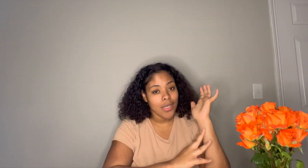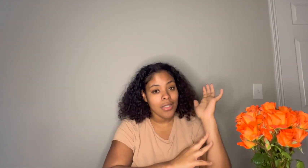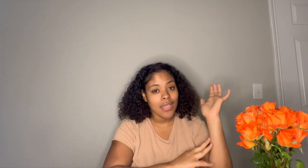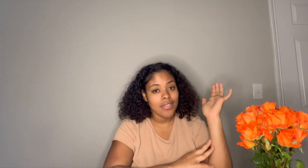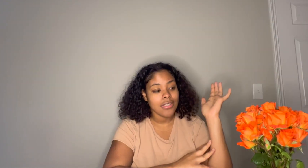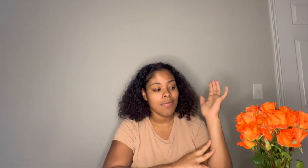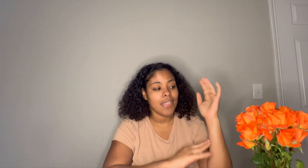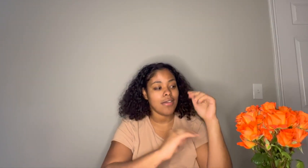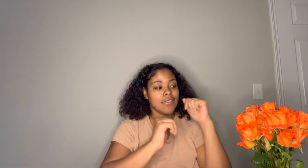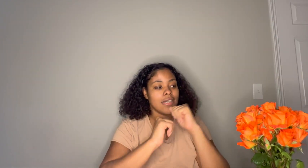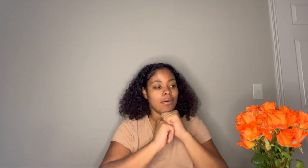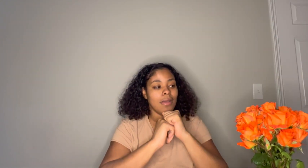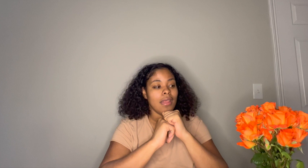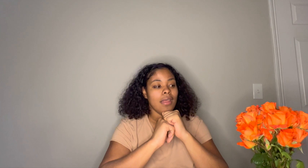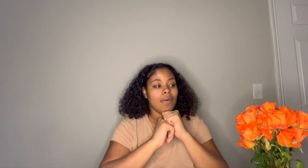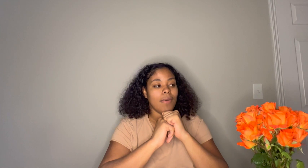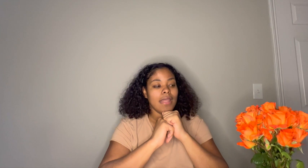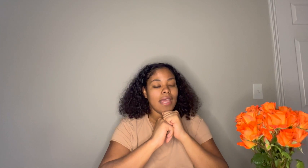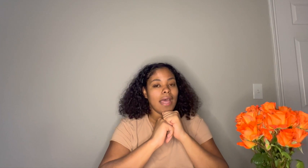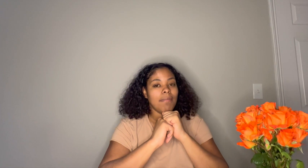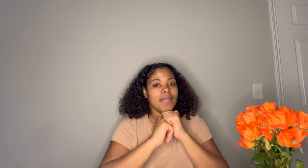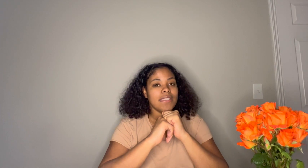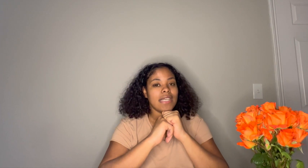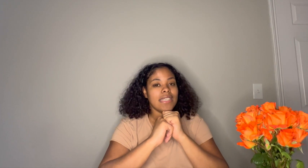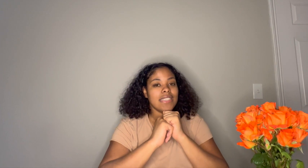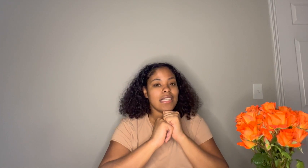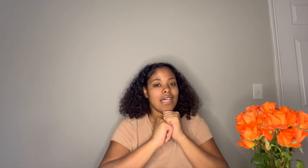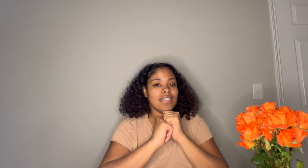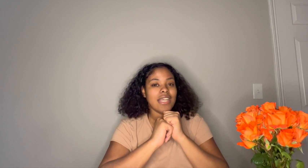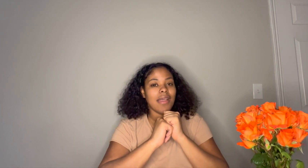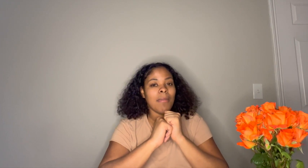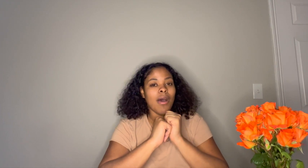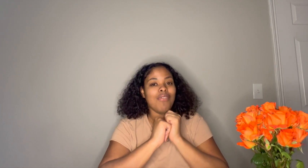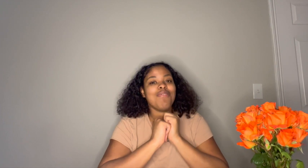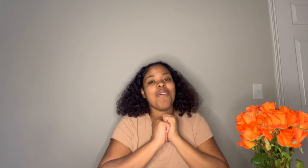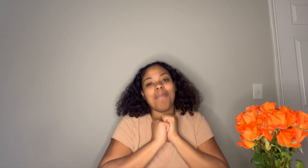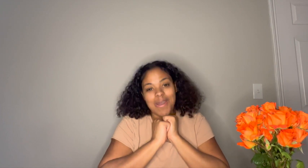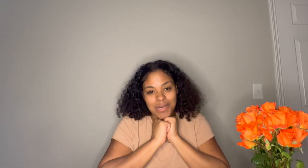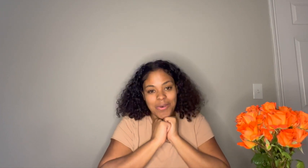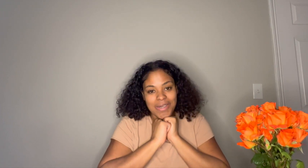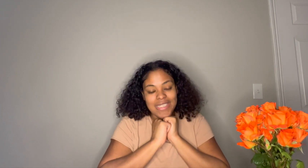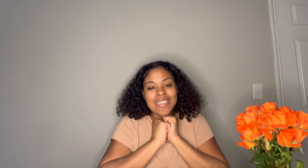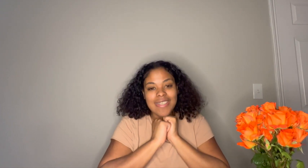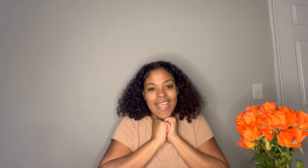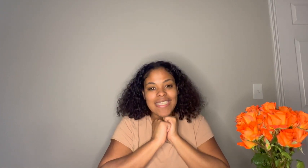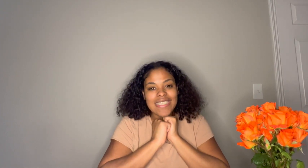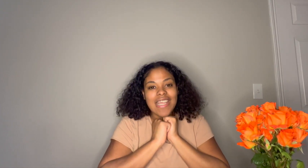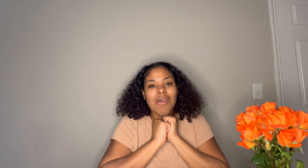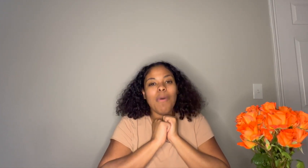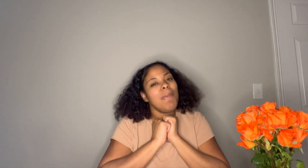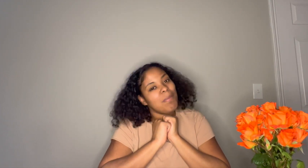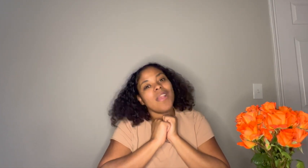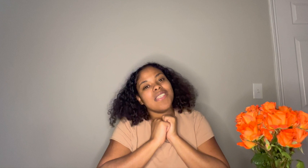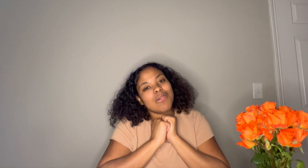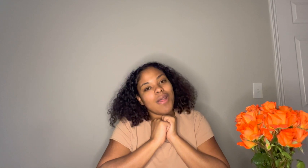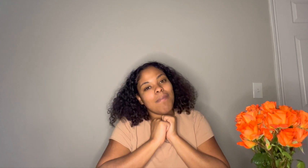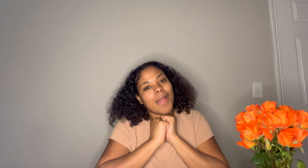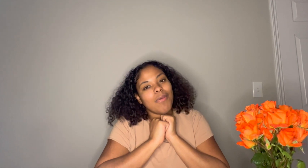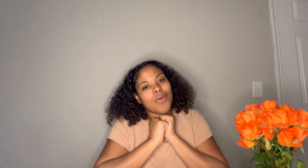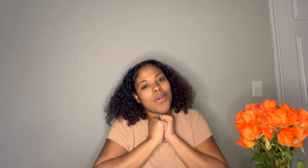a lot of YouTube videos so when that happens that takes a lot of time off from my recording so yes when people interrupt my recording